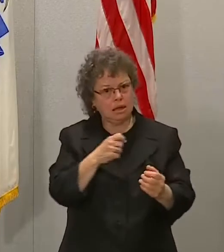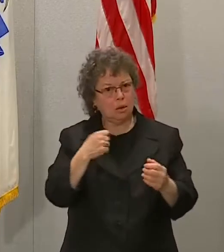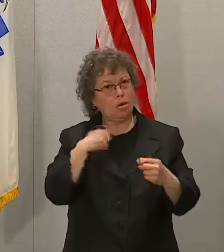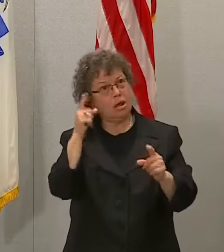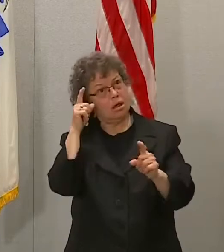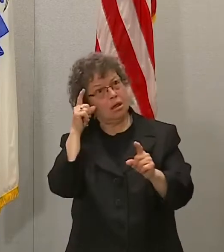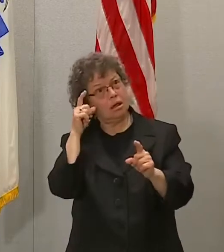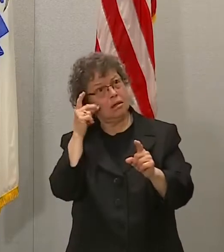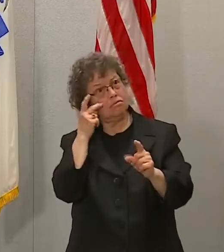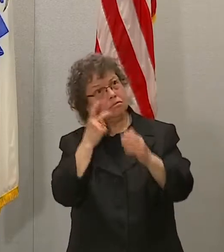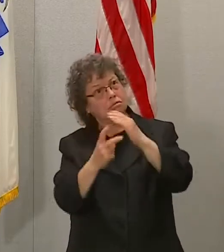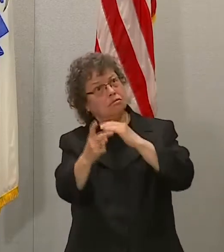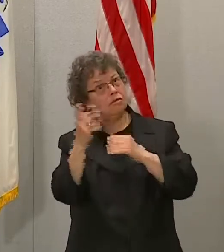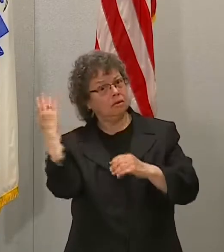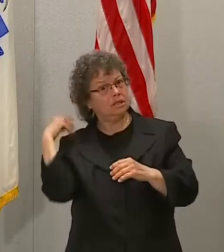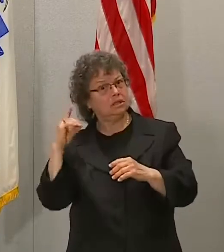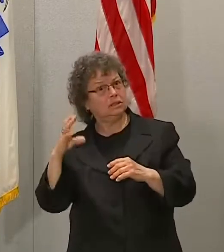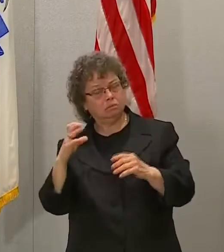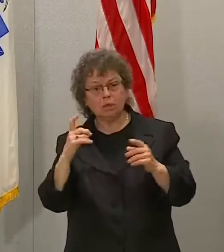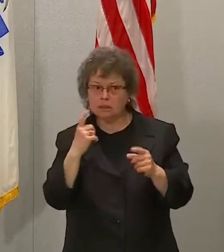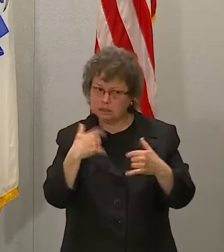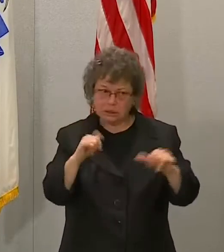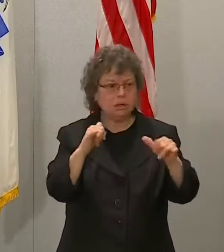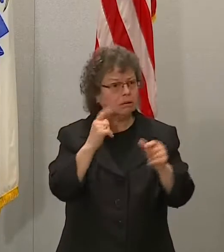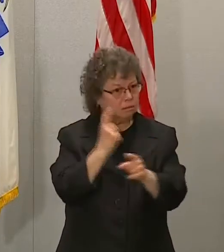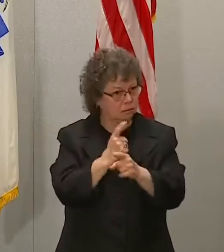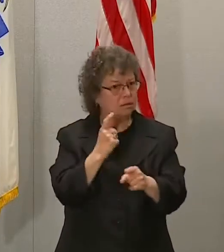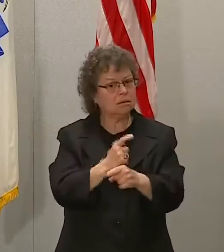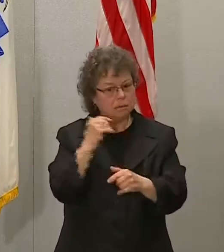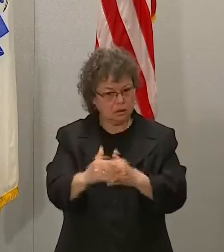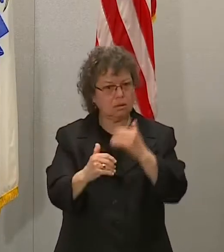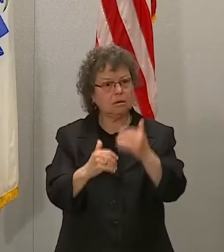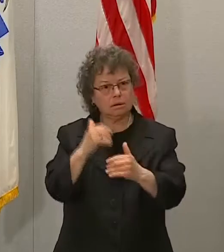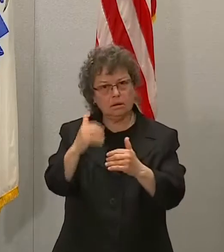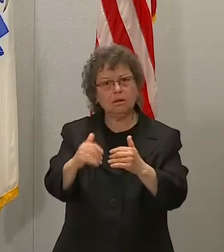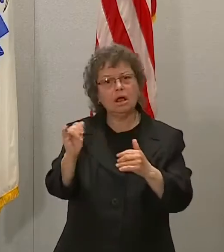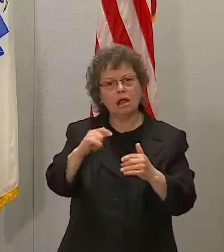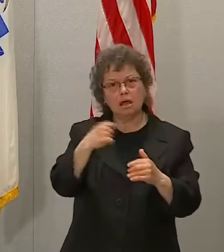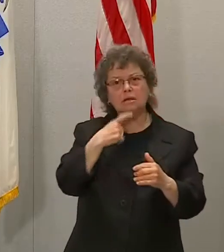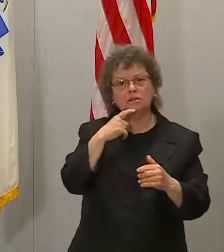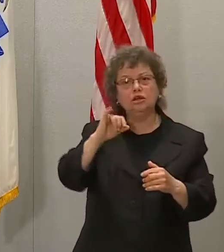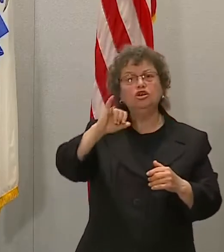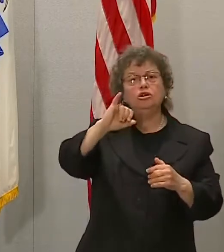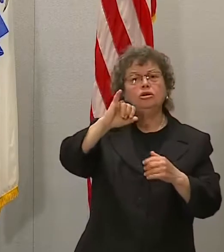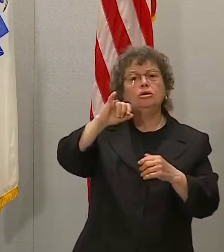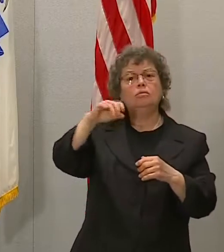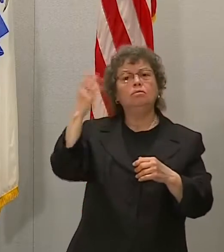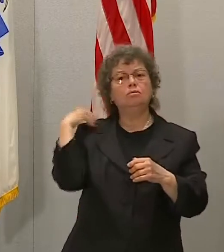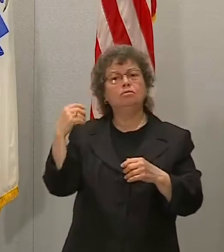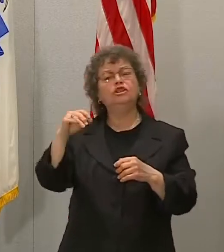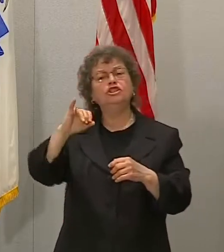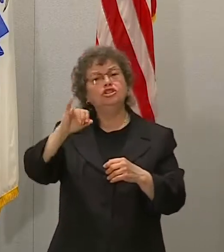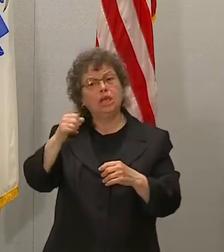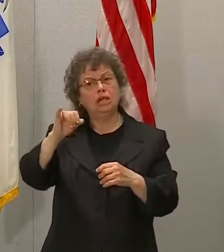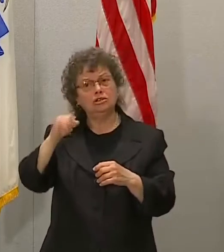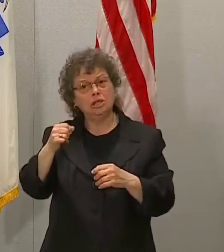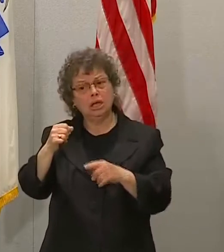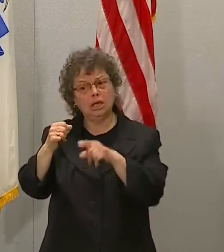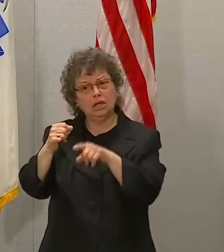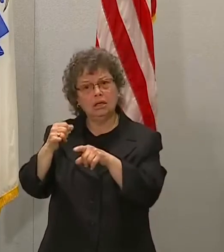the way. And as I said, the J&J and the issues associated with that, the feds need to